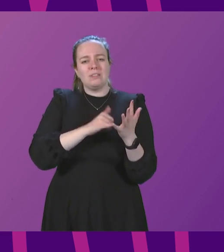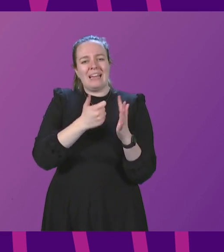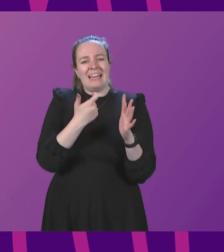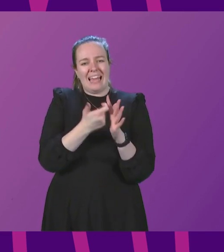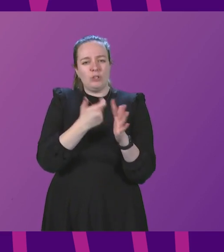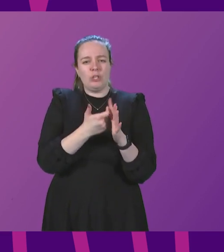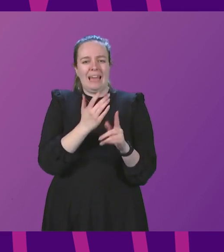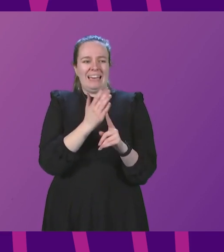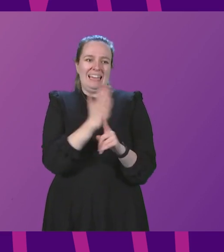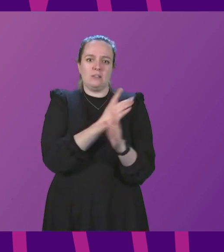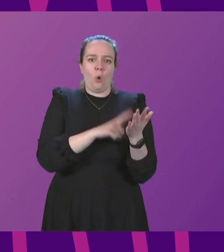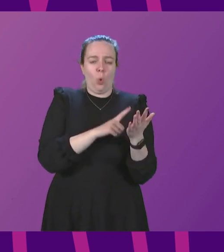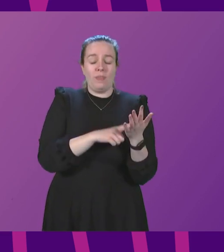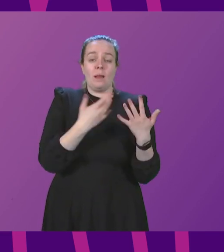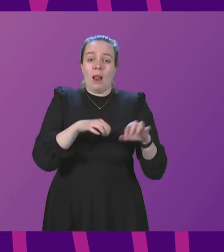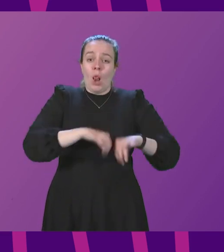despite losing